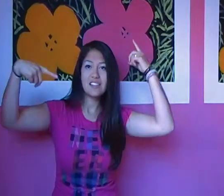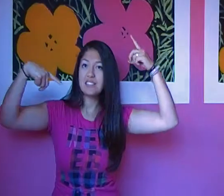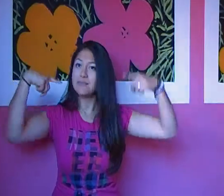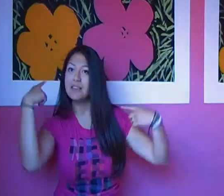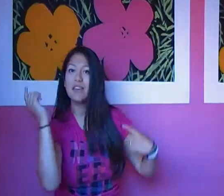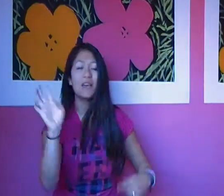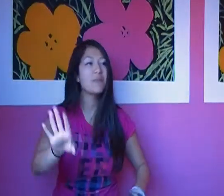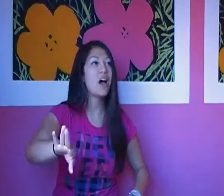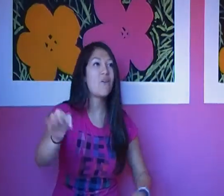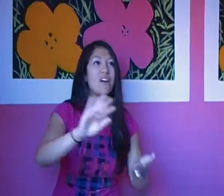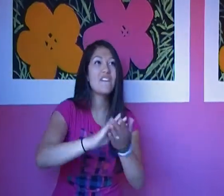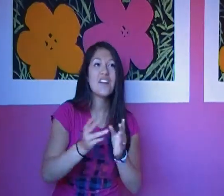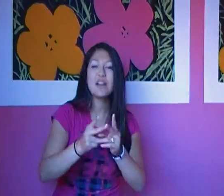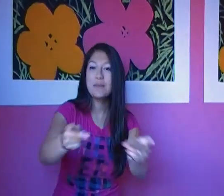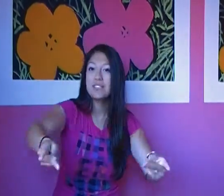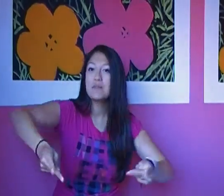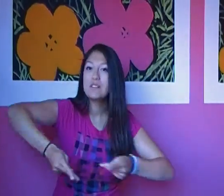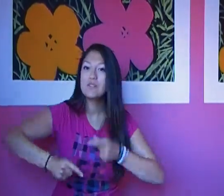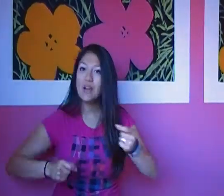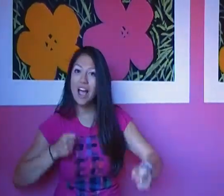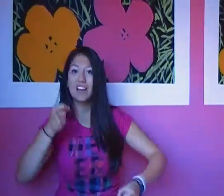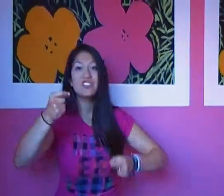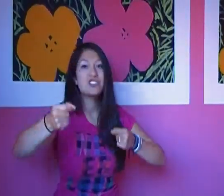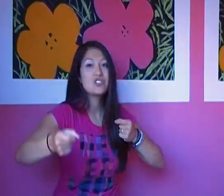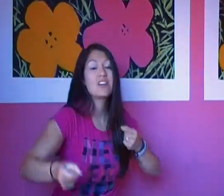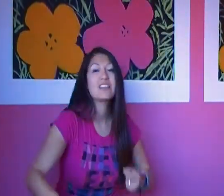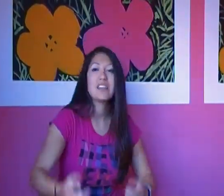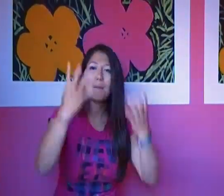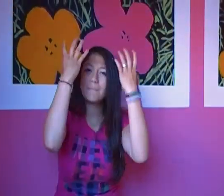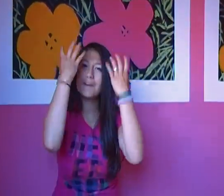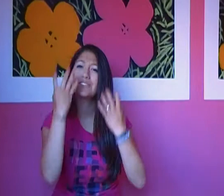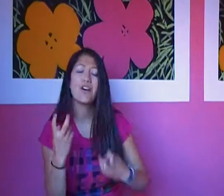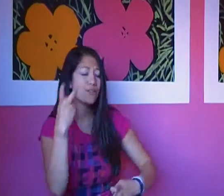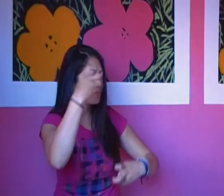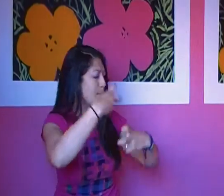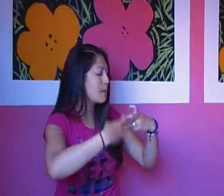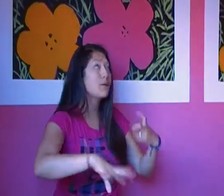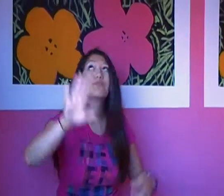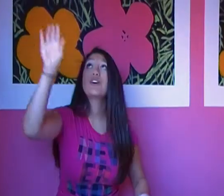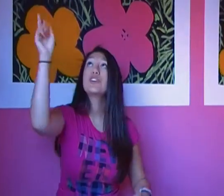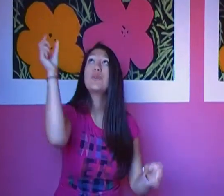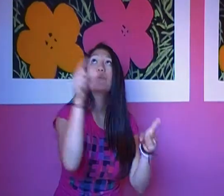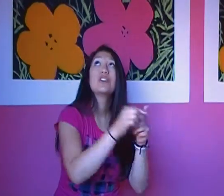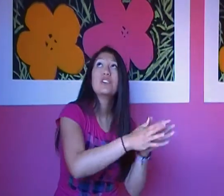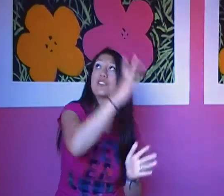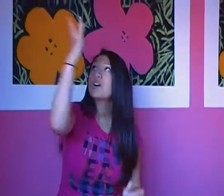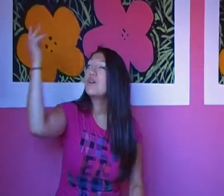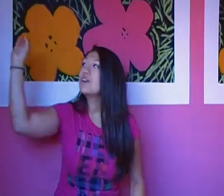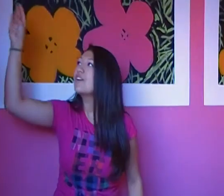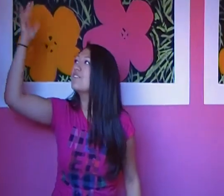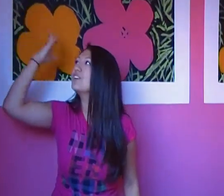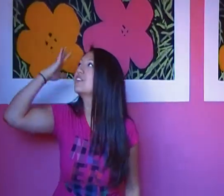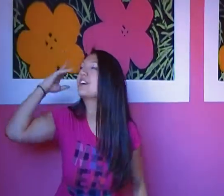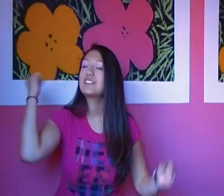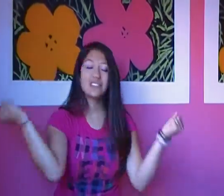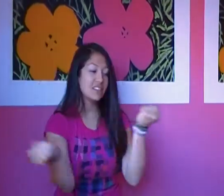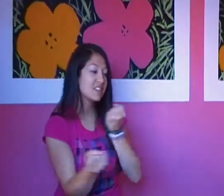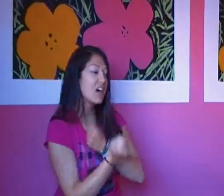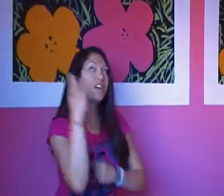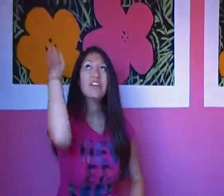in this van. I want to find a peaceful place where I can just trade them. My sorrows and my problems for your word and your glory. For your grace and your love